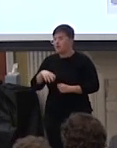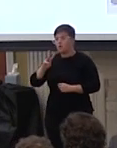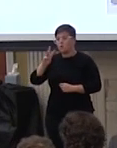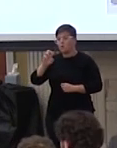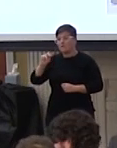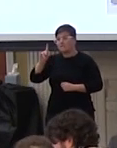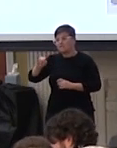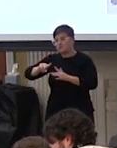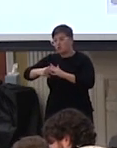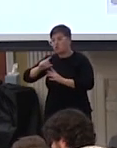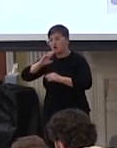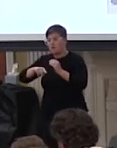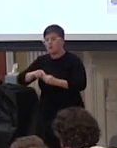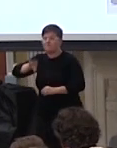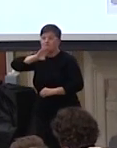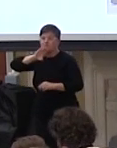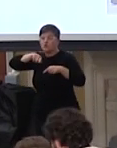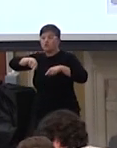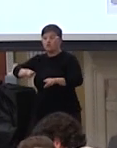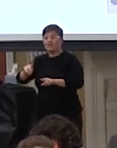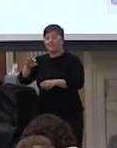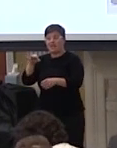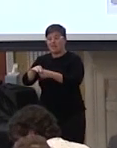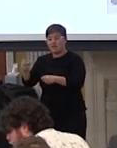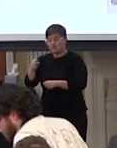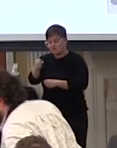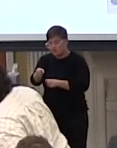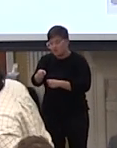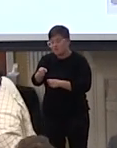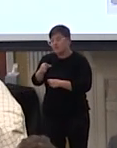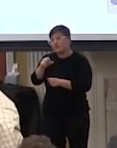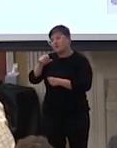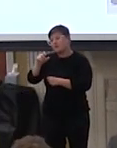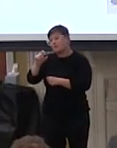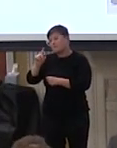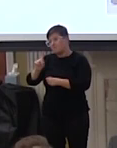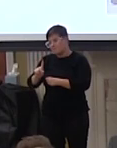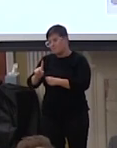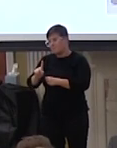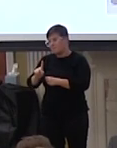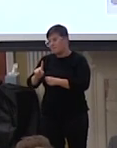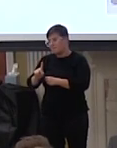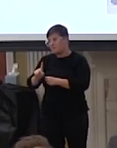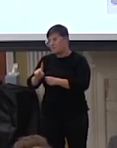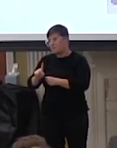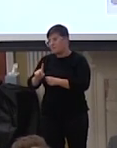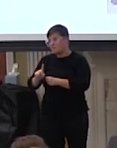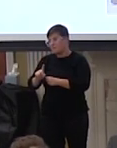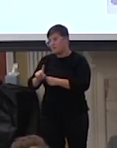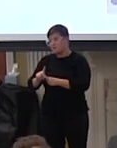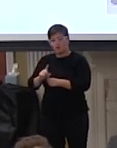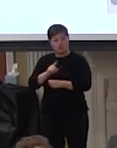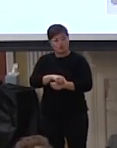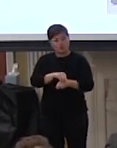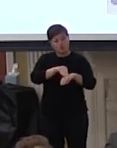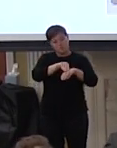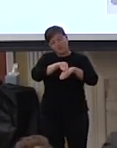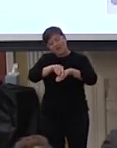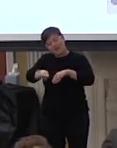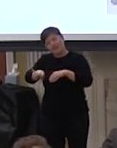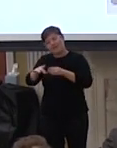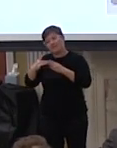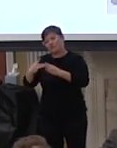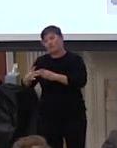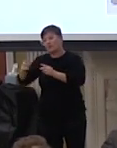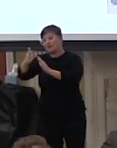started with talking about our frustration during the election and yet um you bled into the